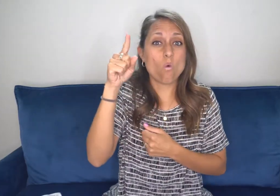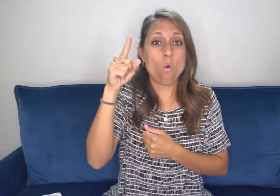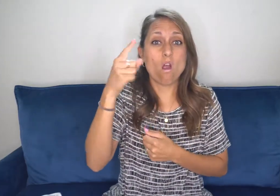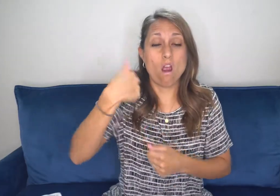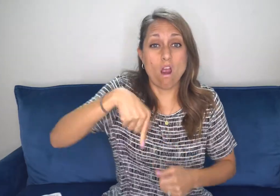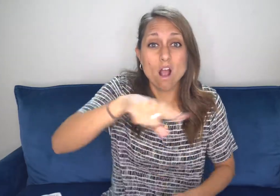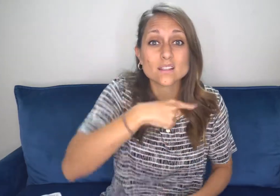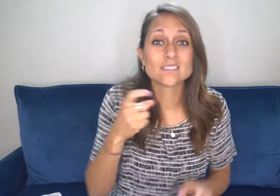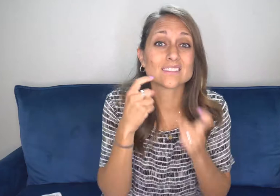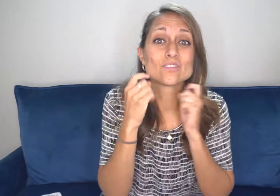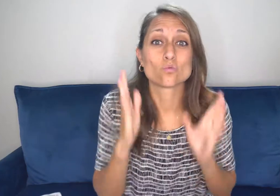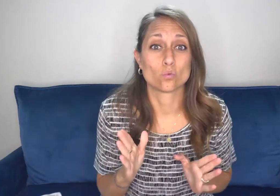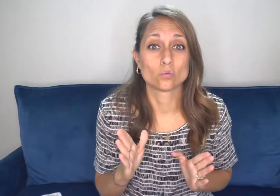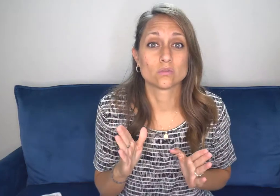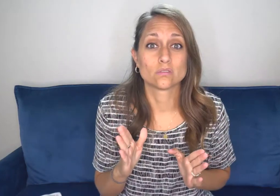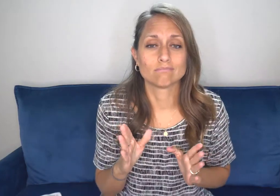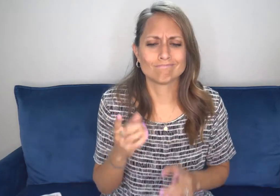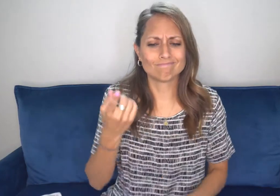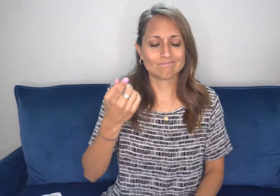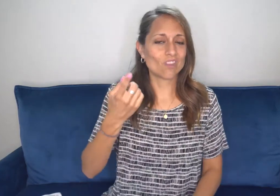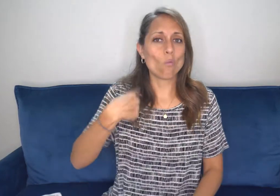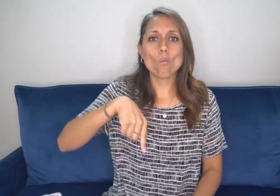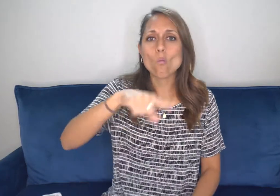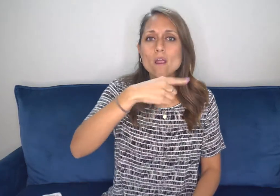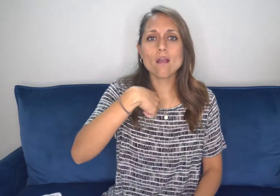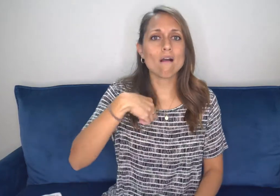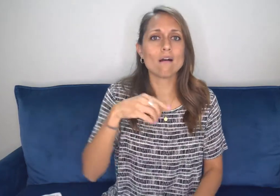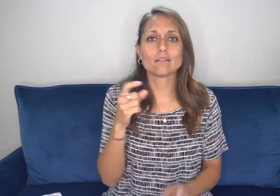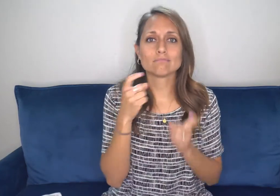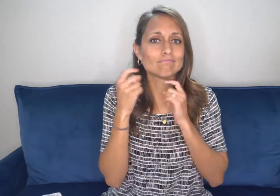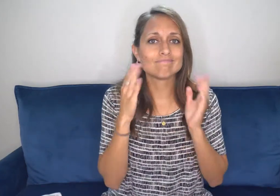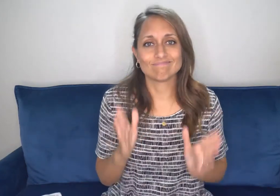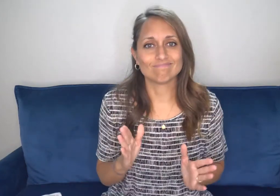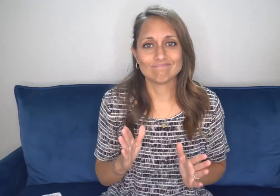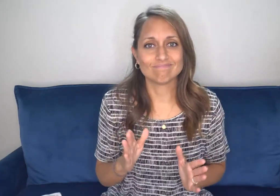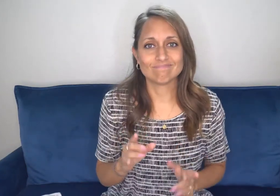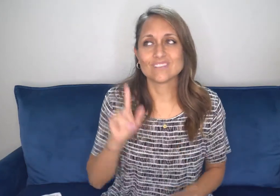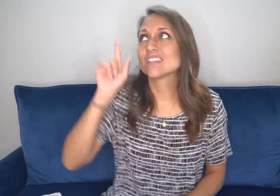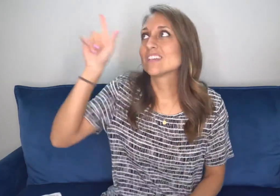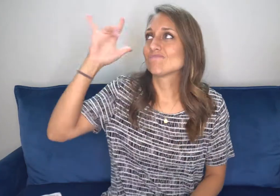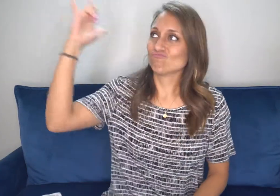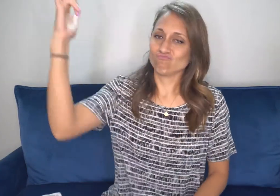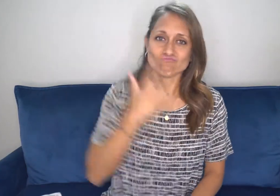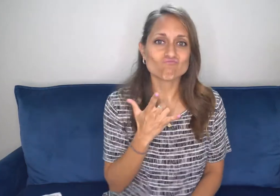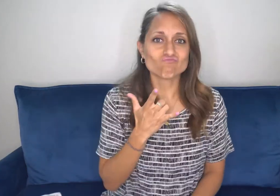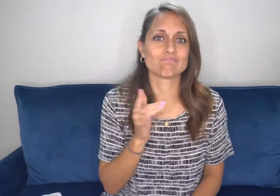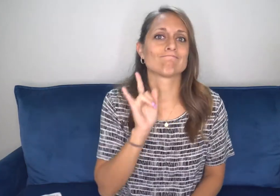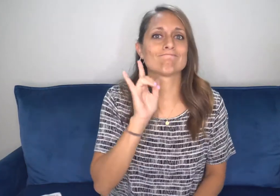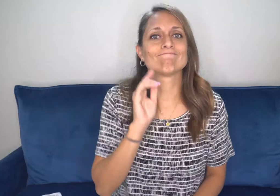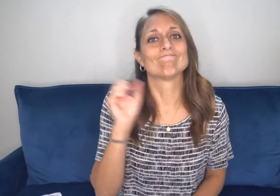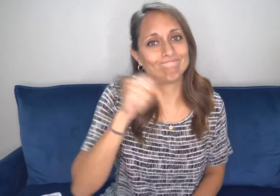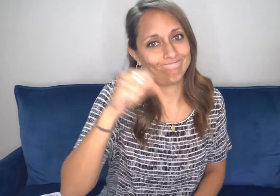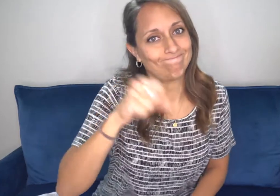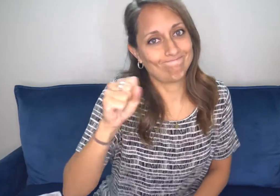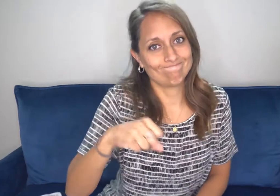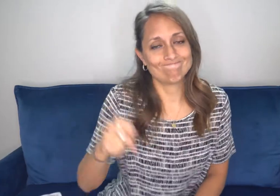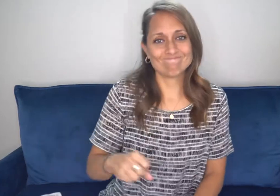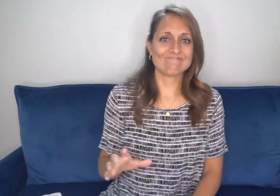love for us, for us as sinners, because all of us are sinners, right? And he loves us anyway.